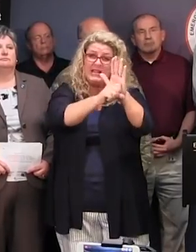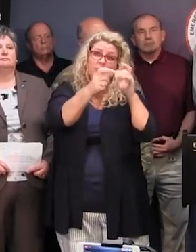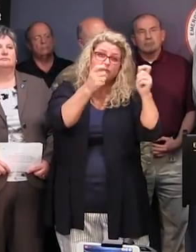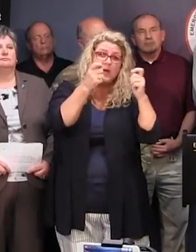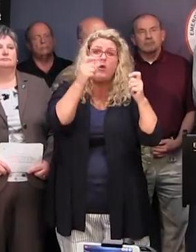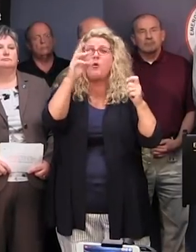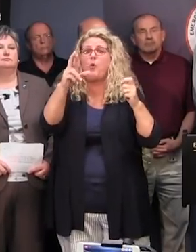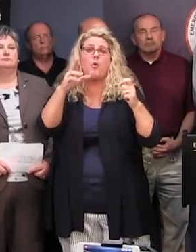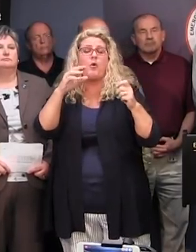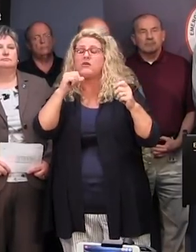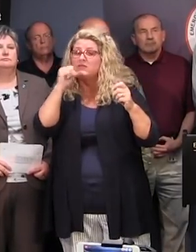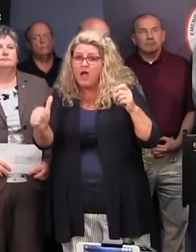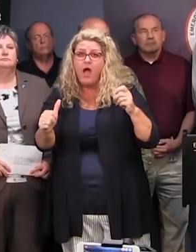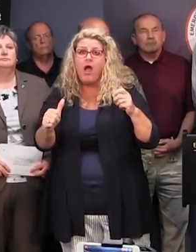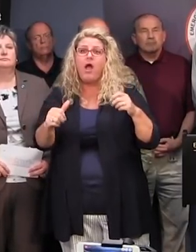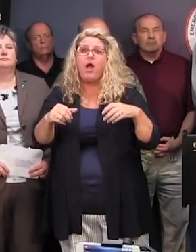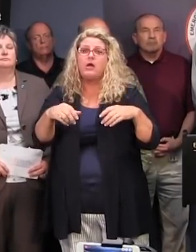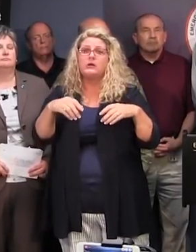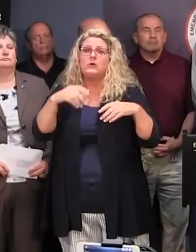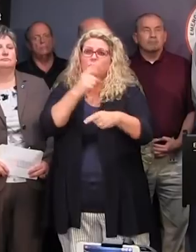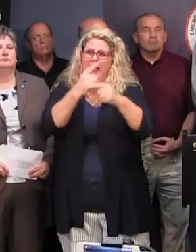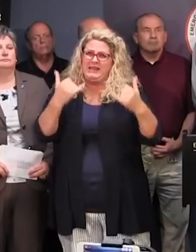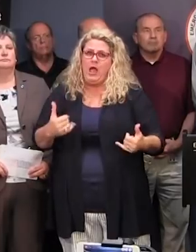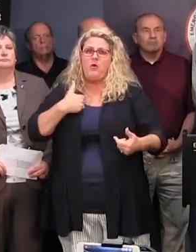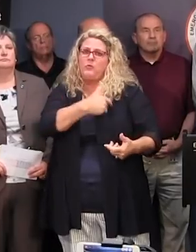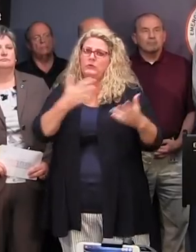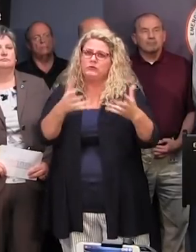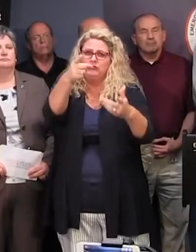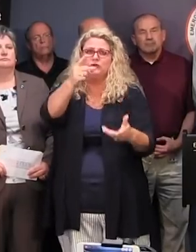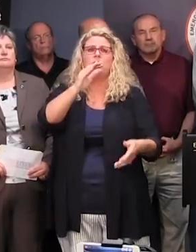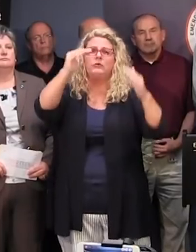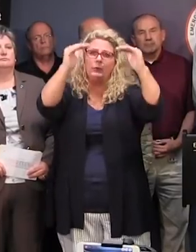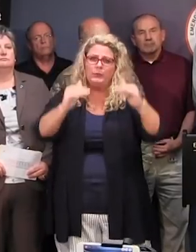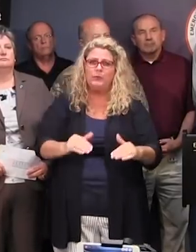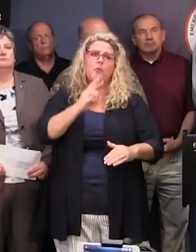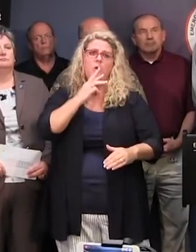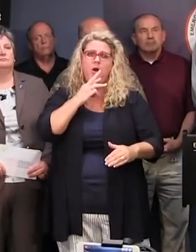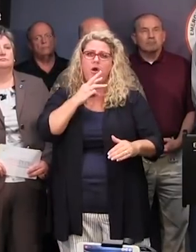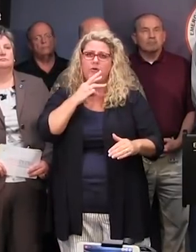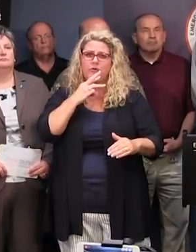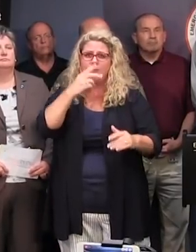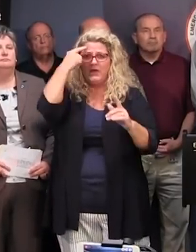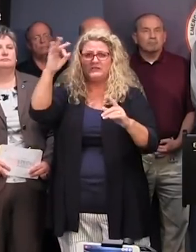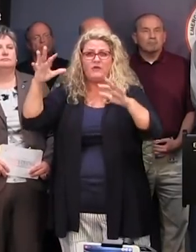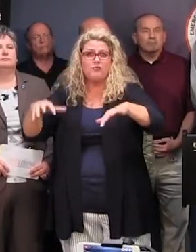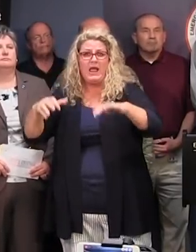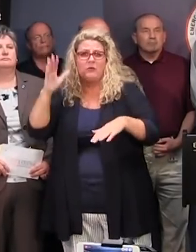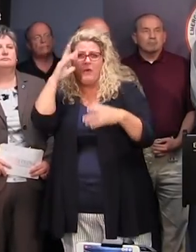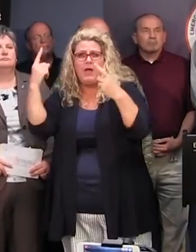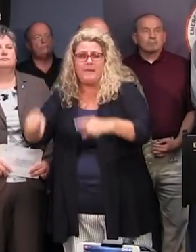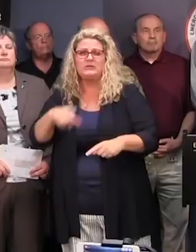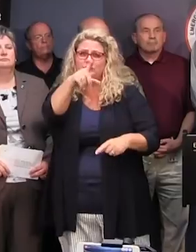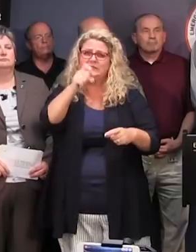still good, to take steps to lower the water level in their ponds or their reservoirs in anticipation of the heavy rains. Also